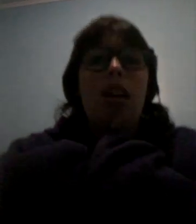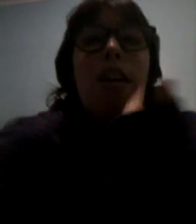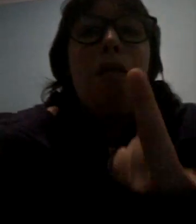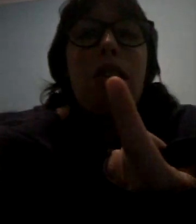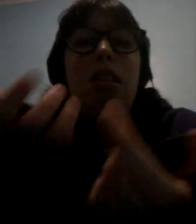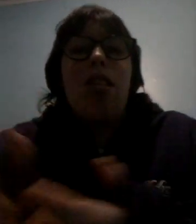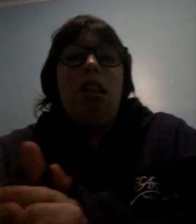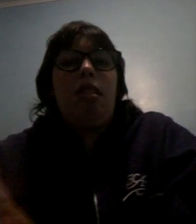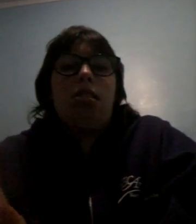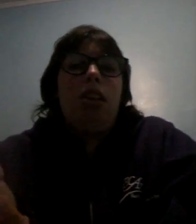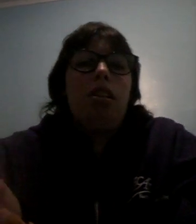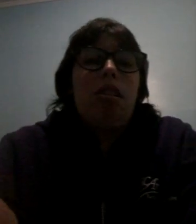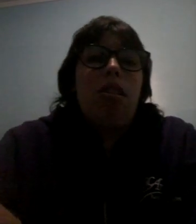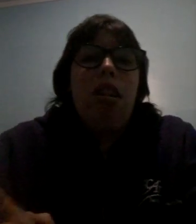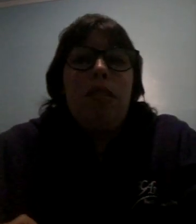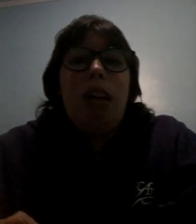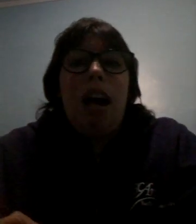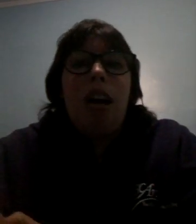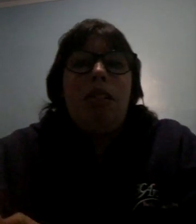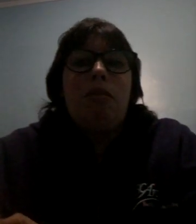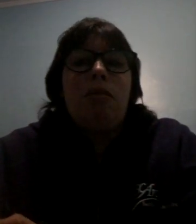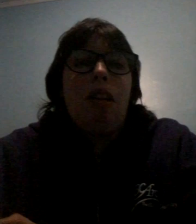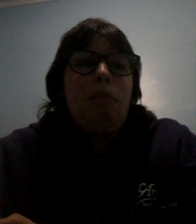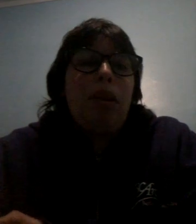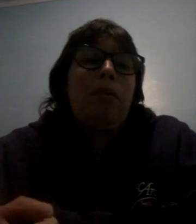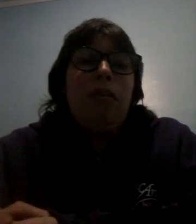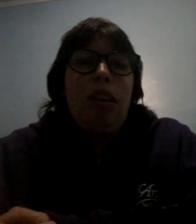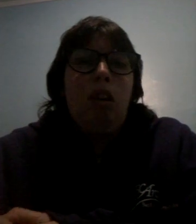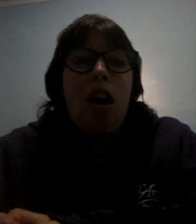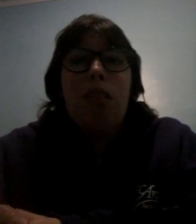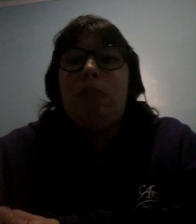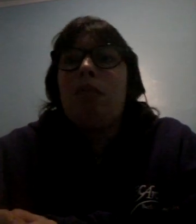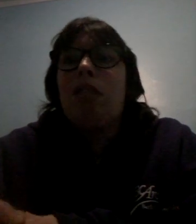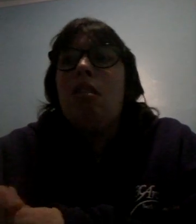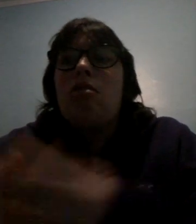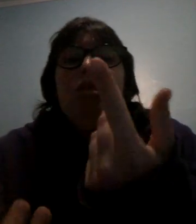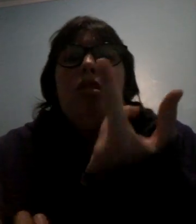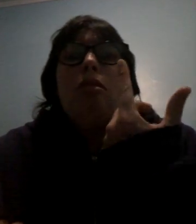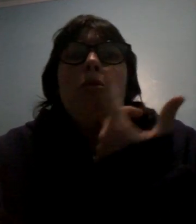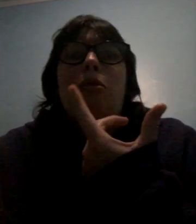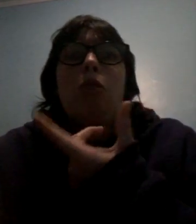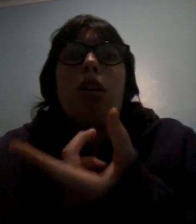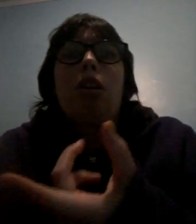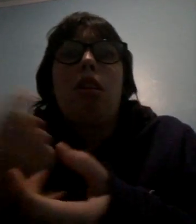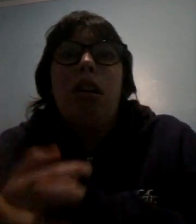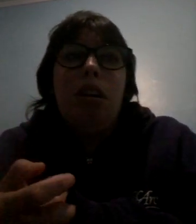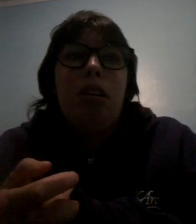even like I said even I've been on my feet a lot especially with working and